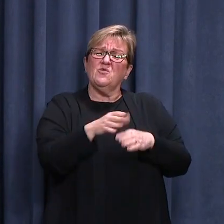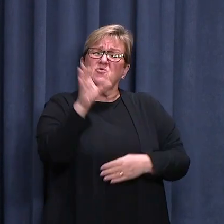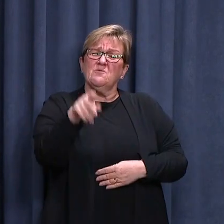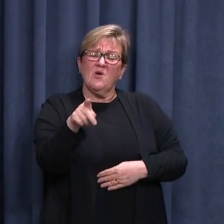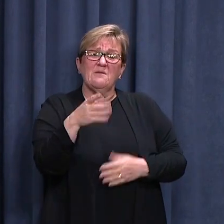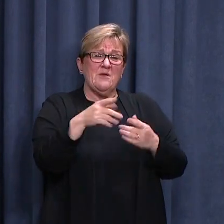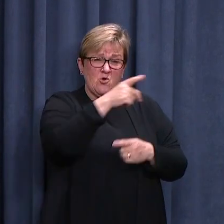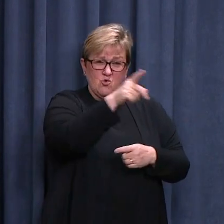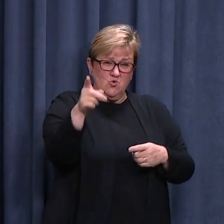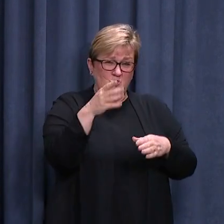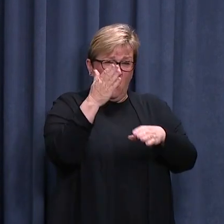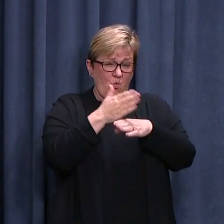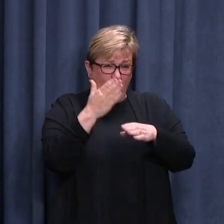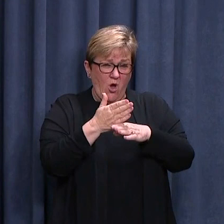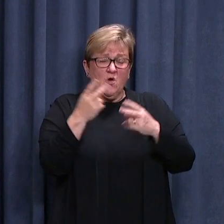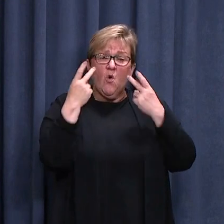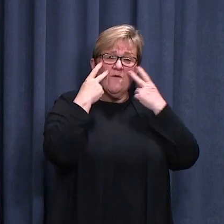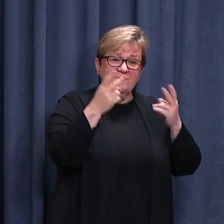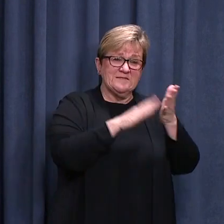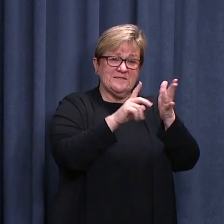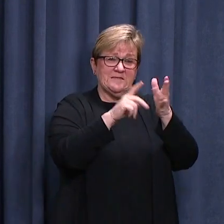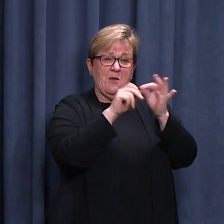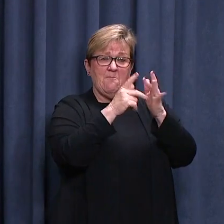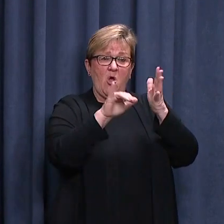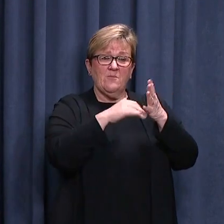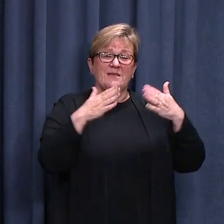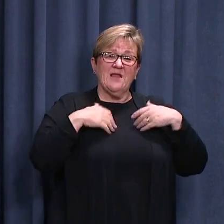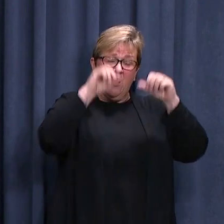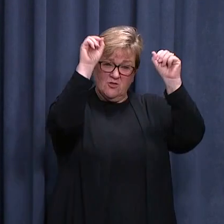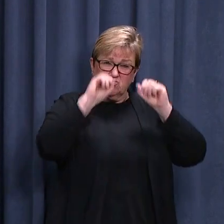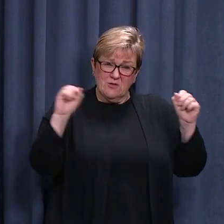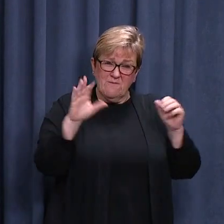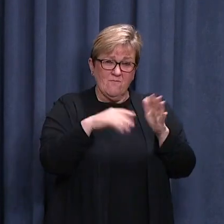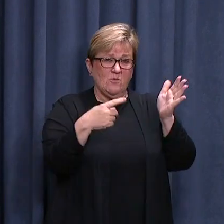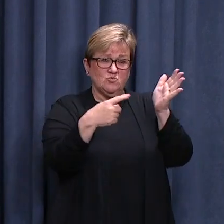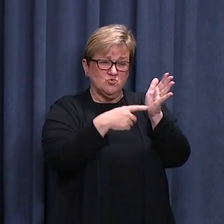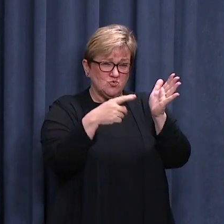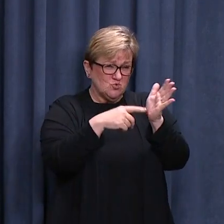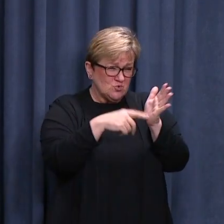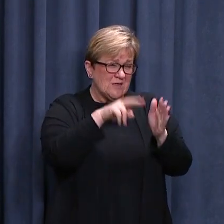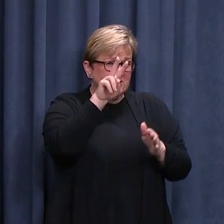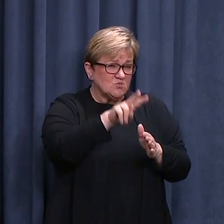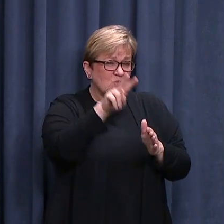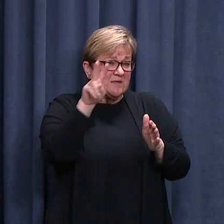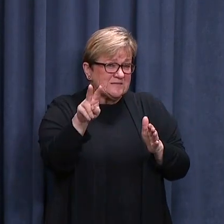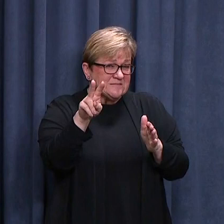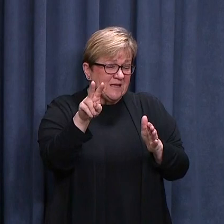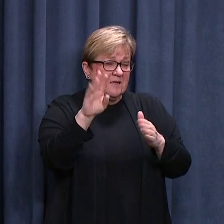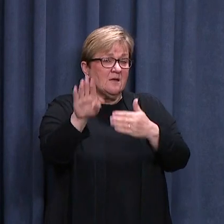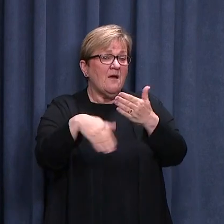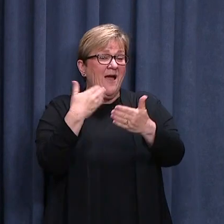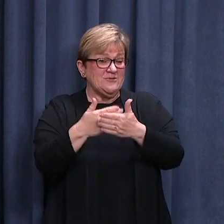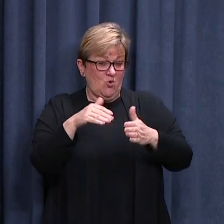anyone who visited or worked at the Mobius Health and Performance Gym in Joondala since Tuesday 22 until